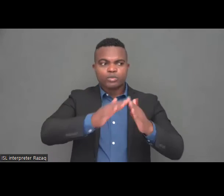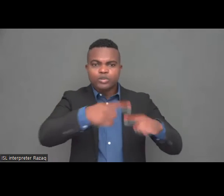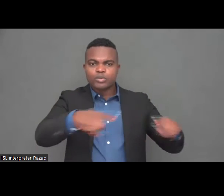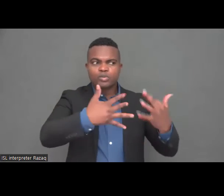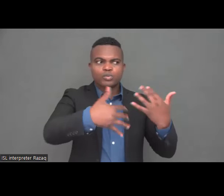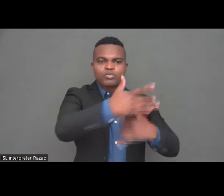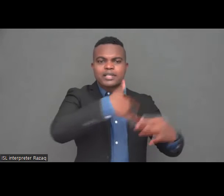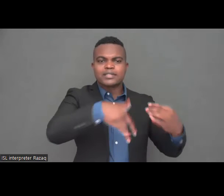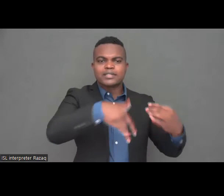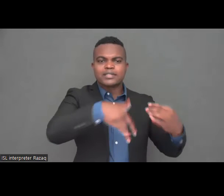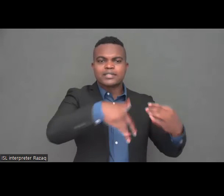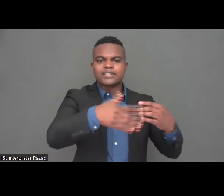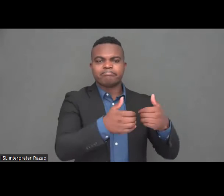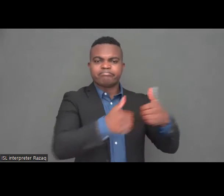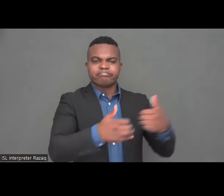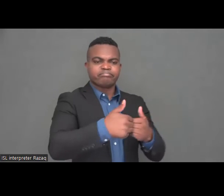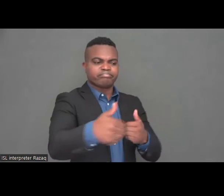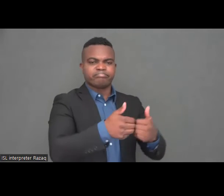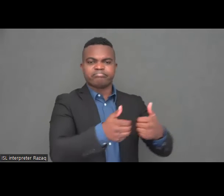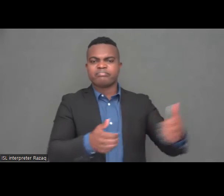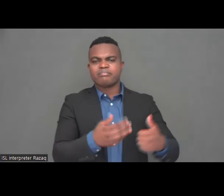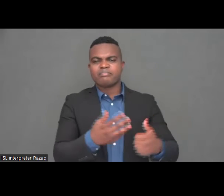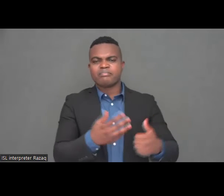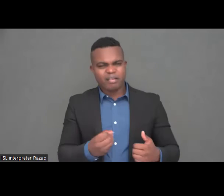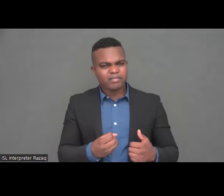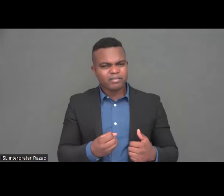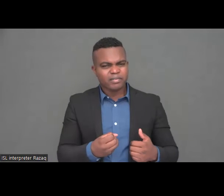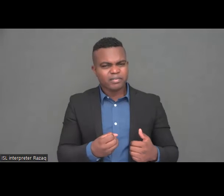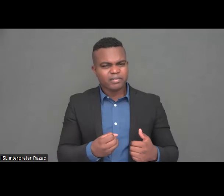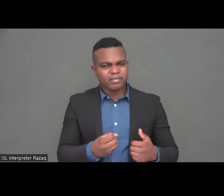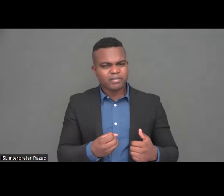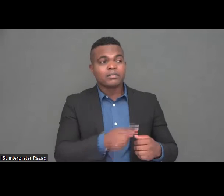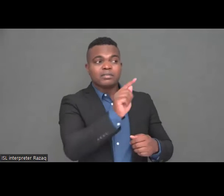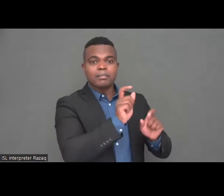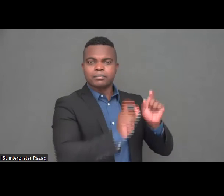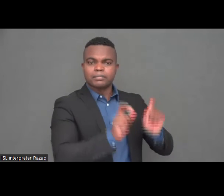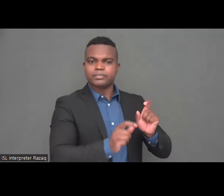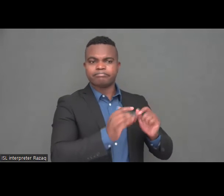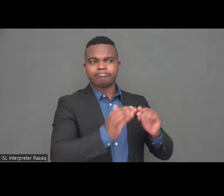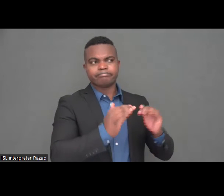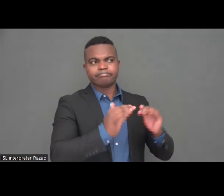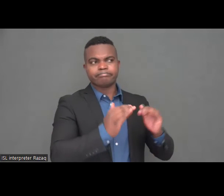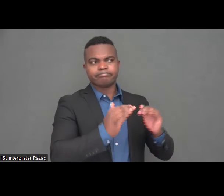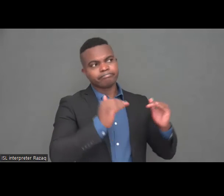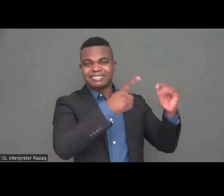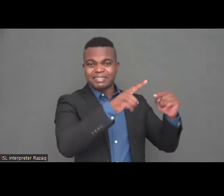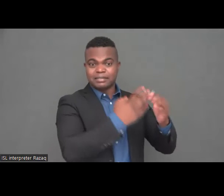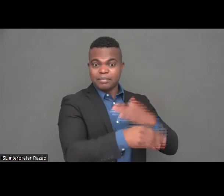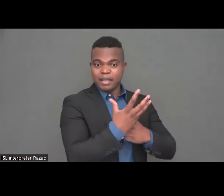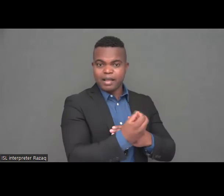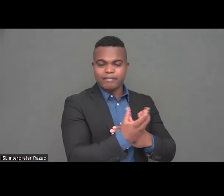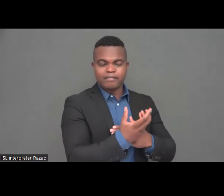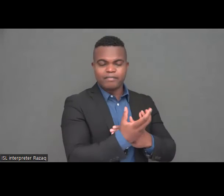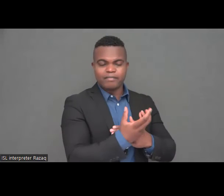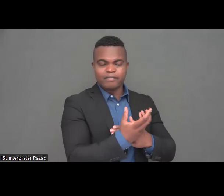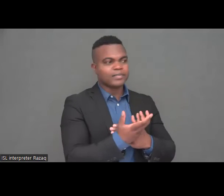We are already aware of such institutions that have run